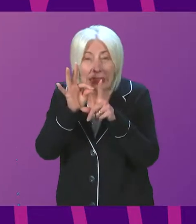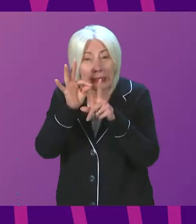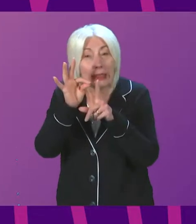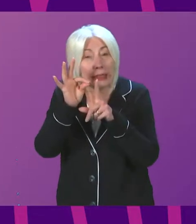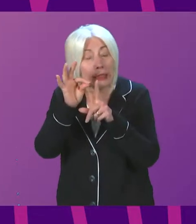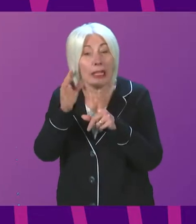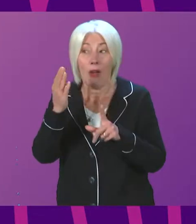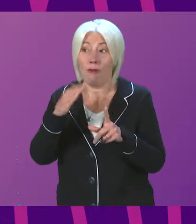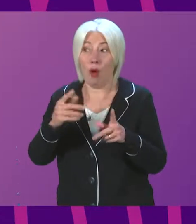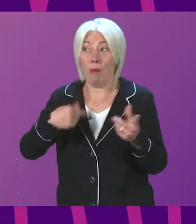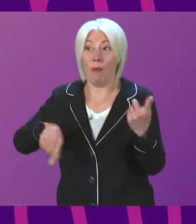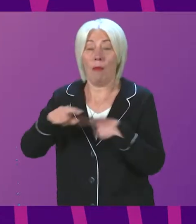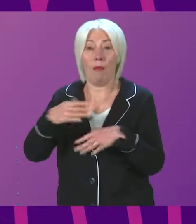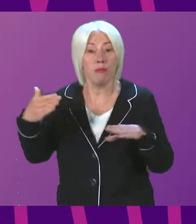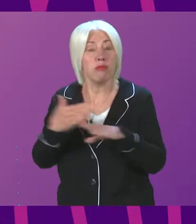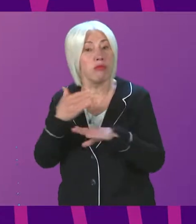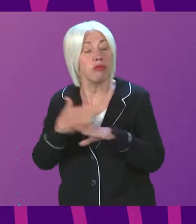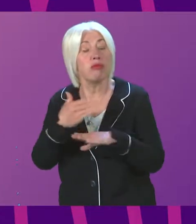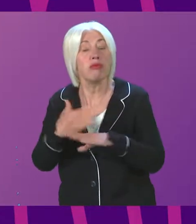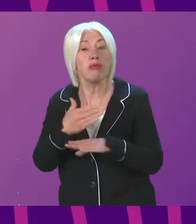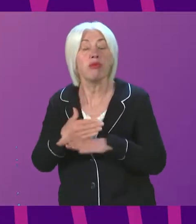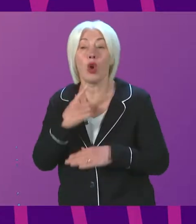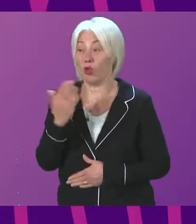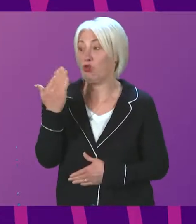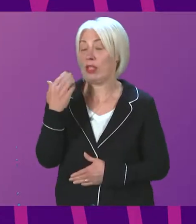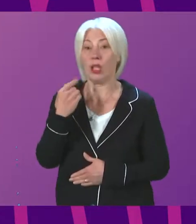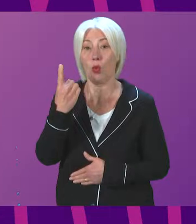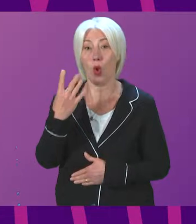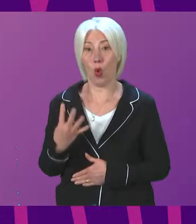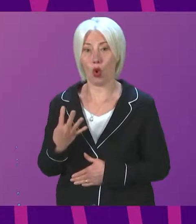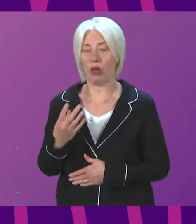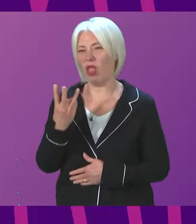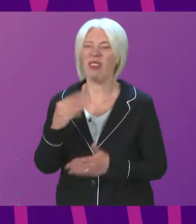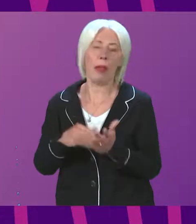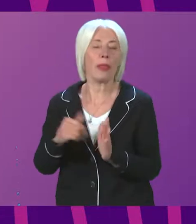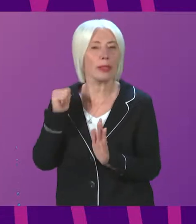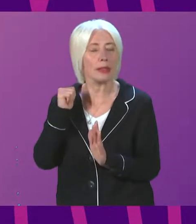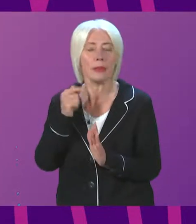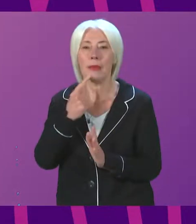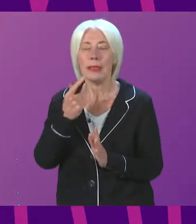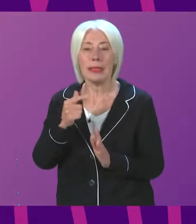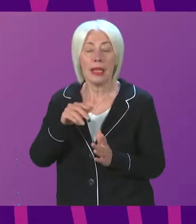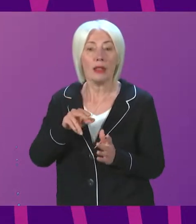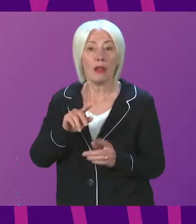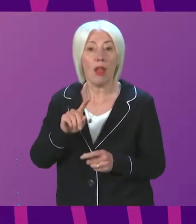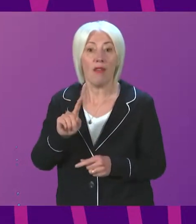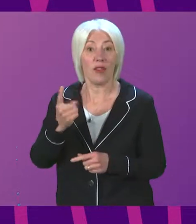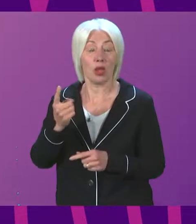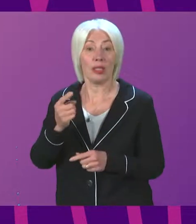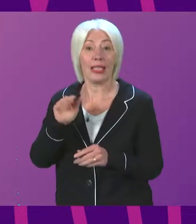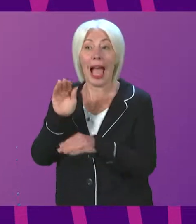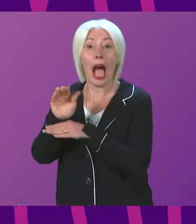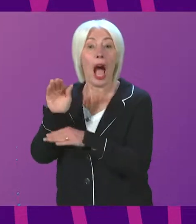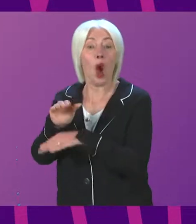result of the actions that we are seeing. In the most recent quarter, for example, we saw an increasing number of first outpatient